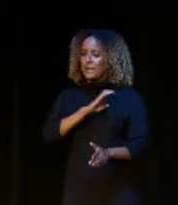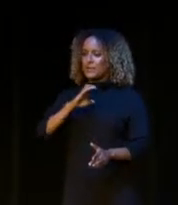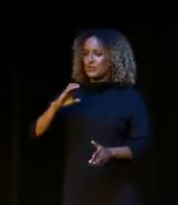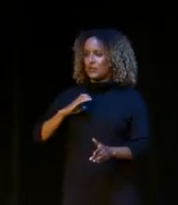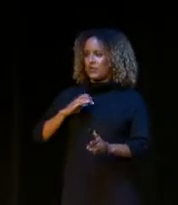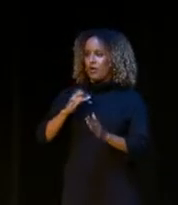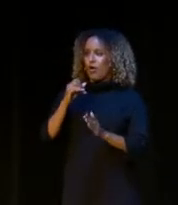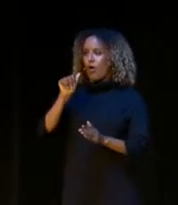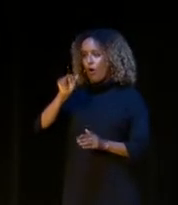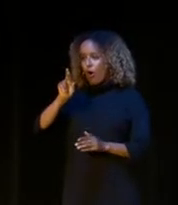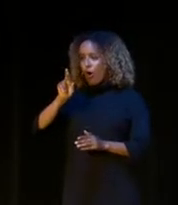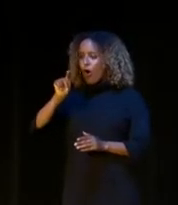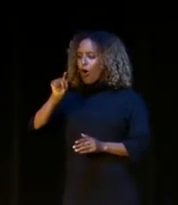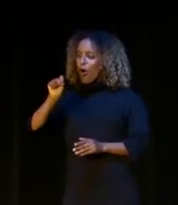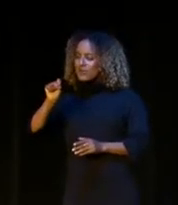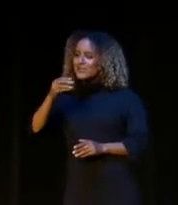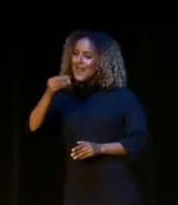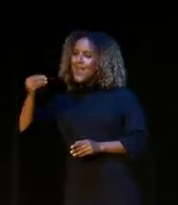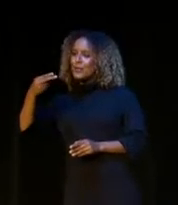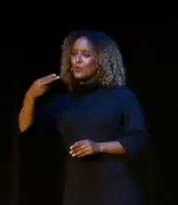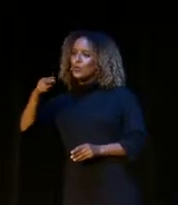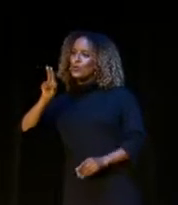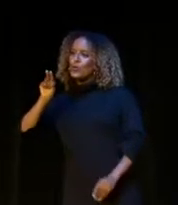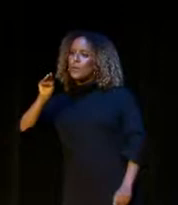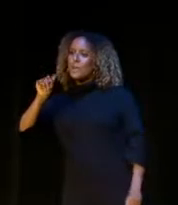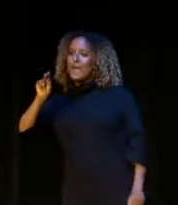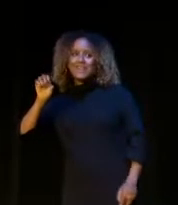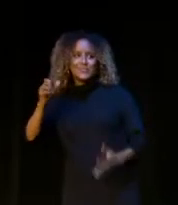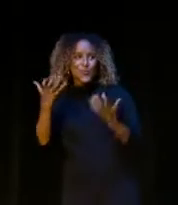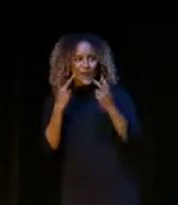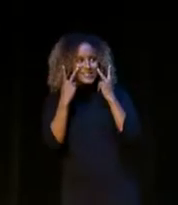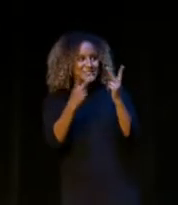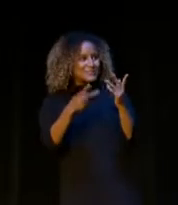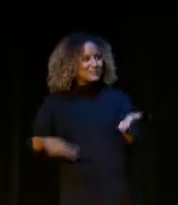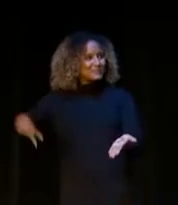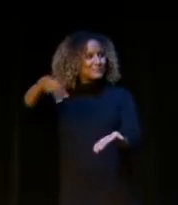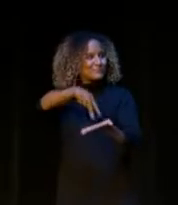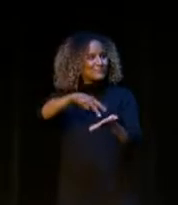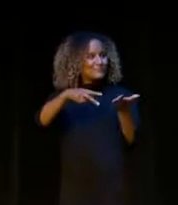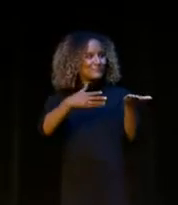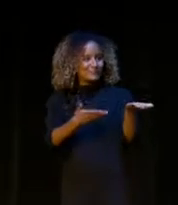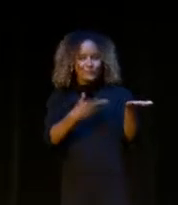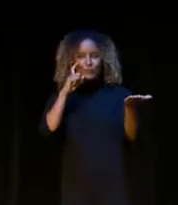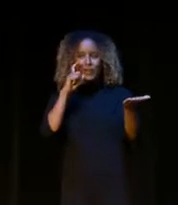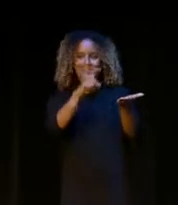Commission on the Arts and Humanities. Terry, stand up so everybody can see you. Terry Rouse-Rosario.